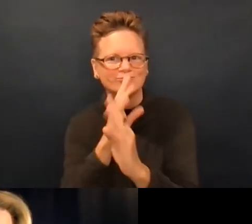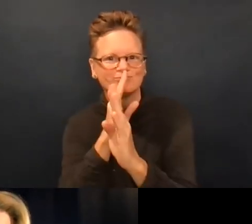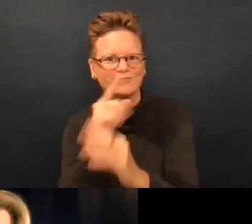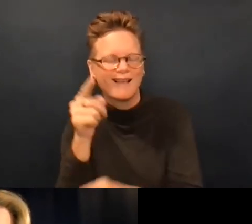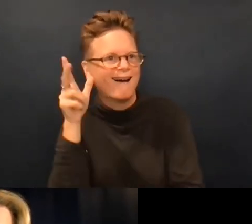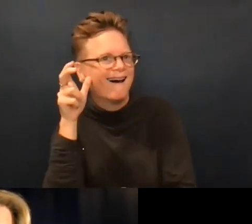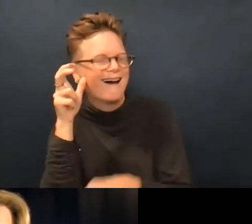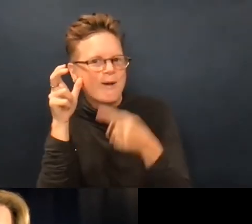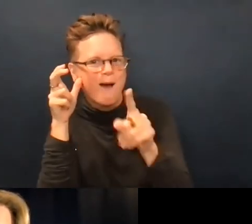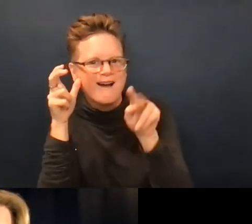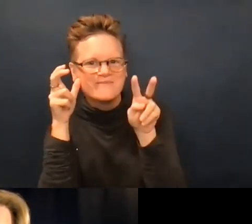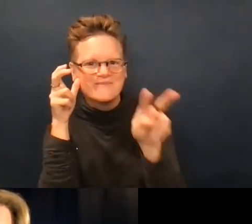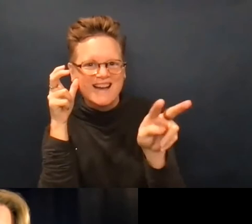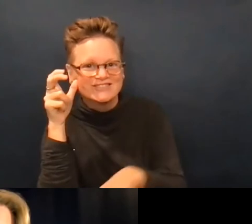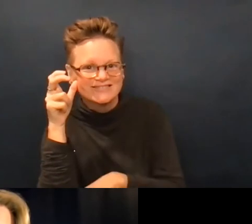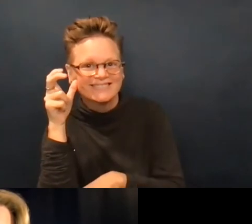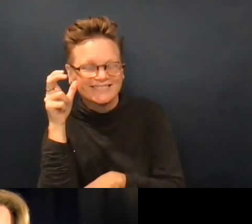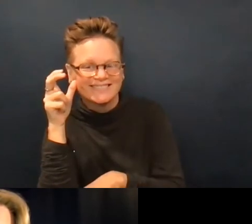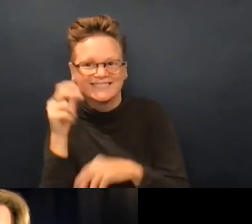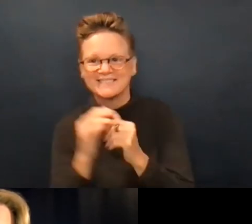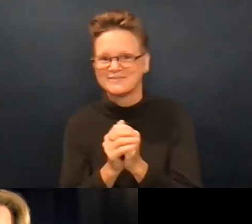hear Spanish interpretation for this webinar.